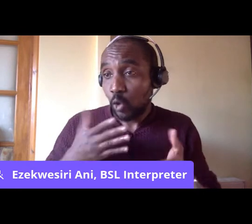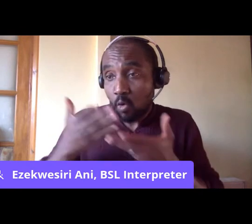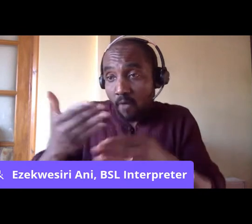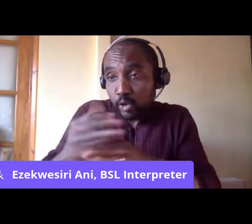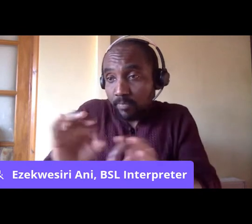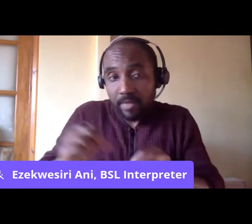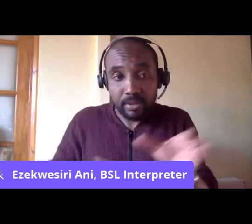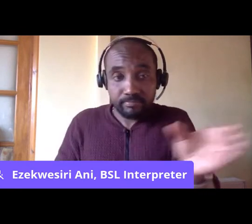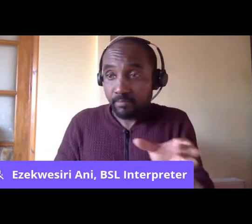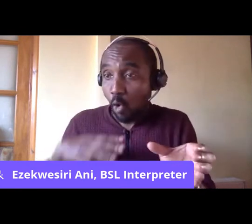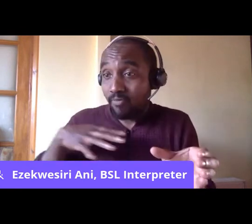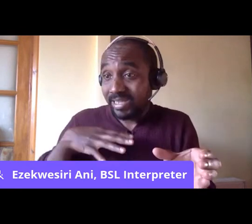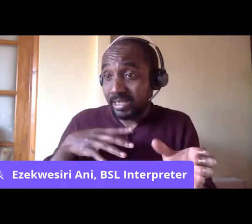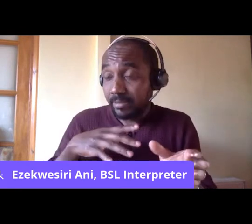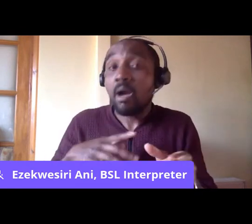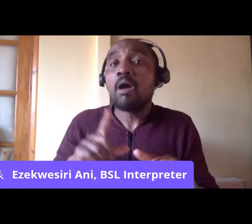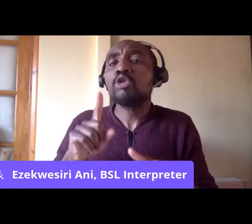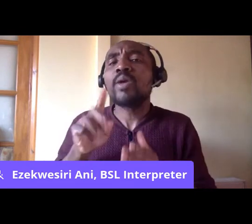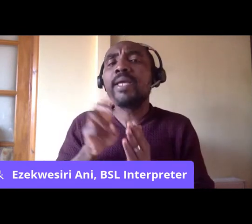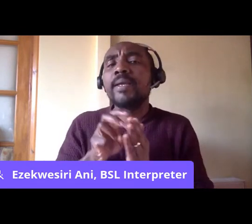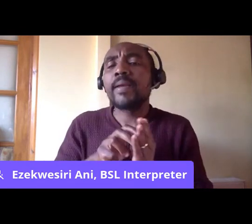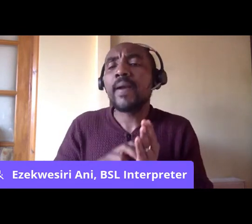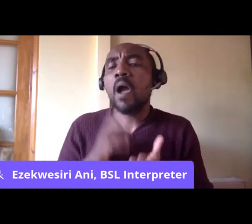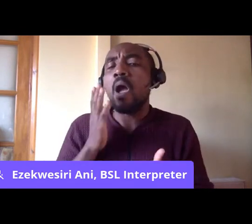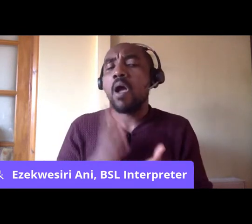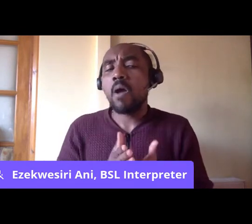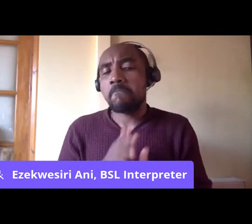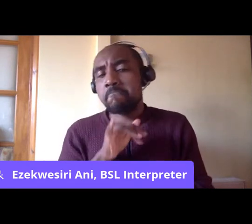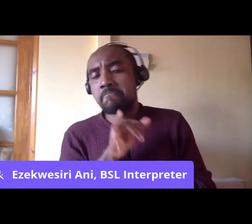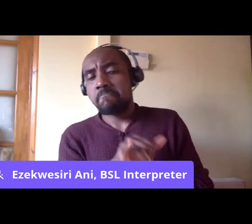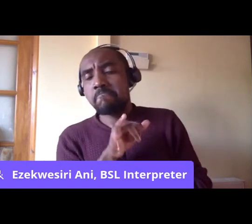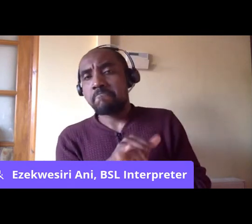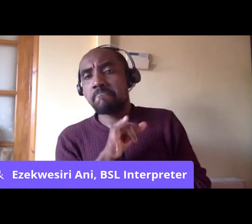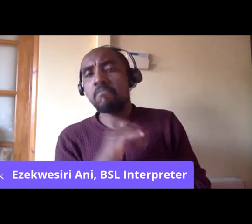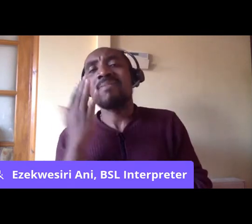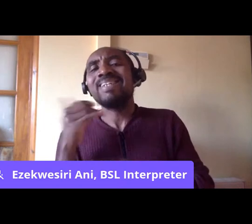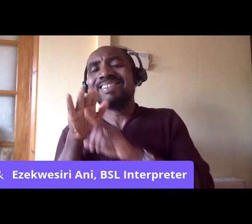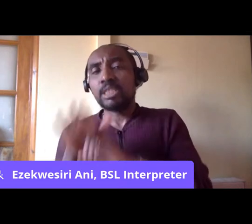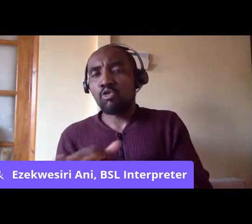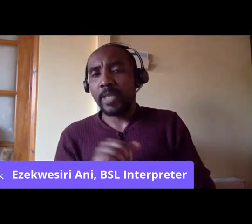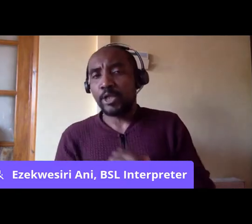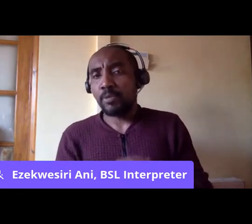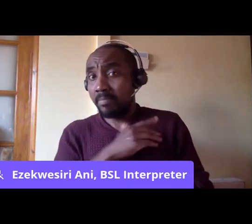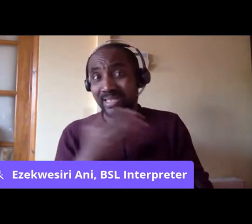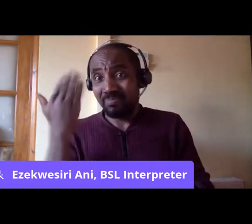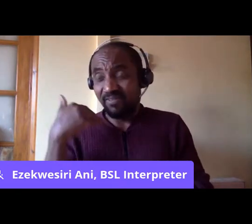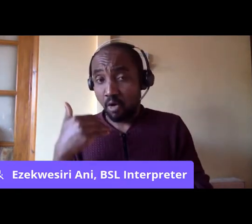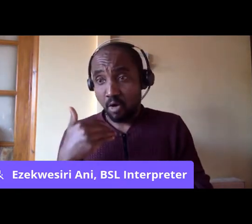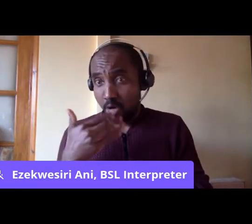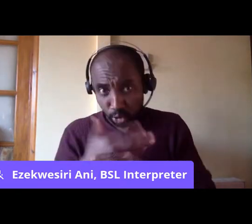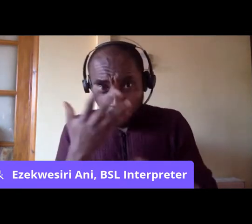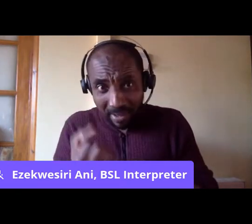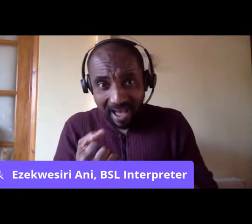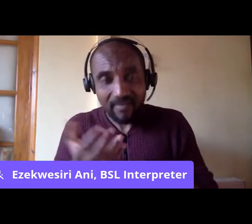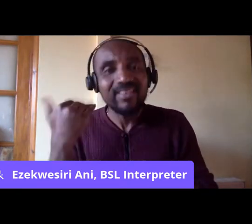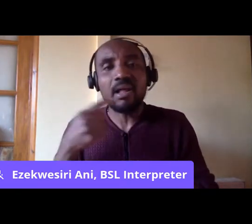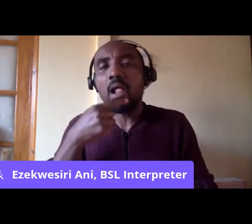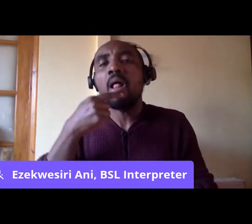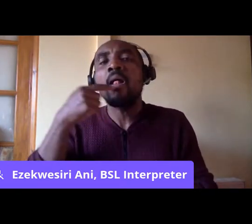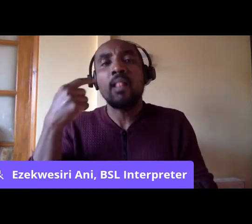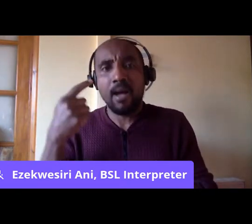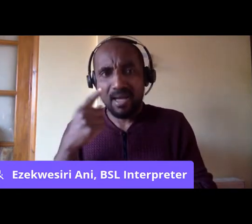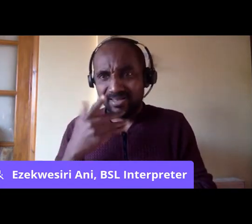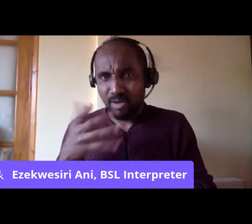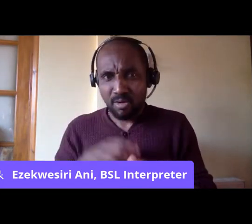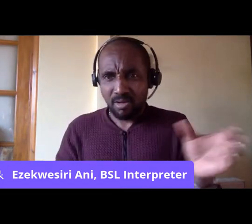and document and know on certain terms that this discrimination was coming to pass. So in response to this, a